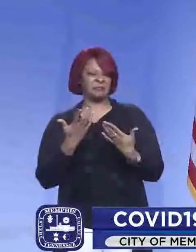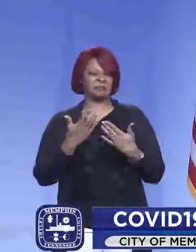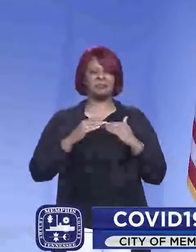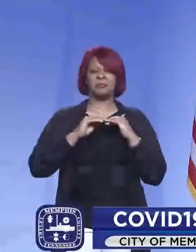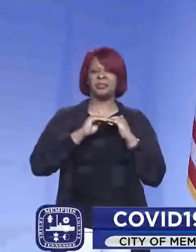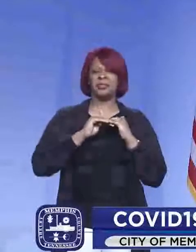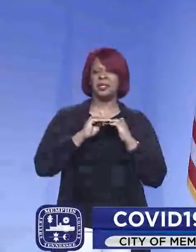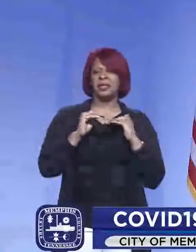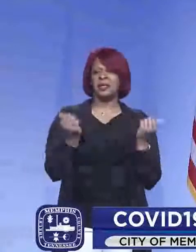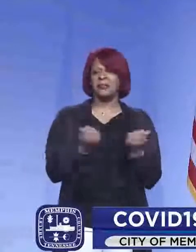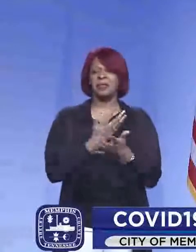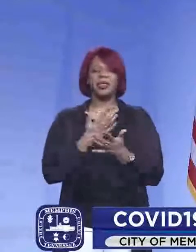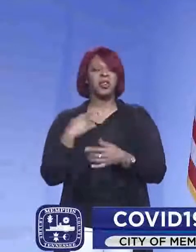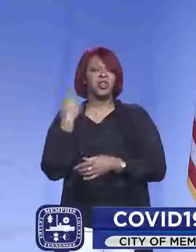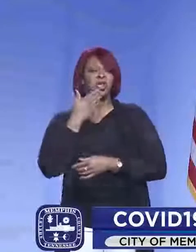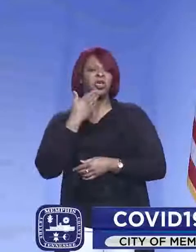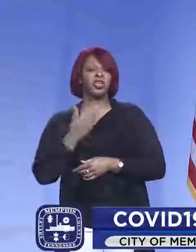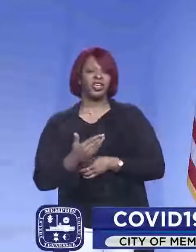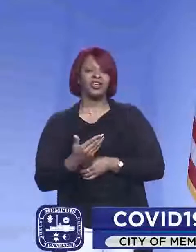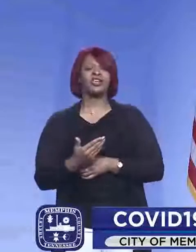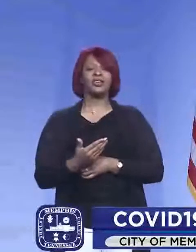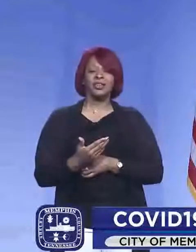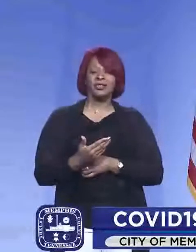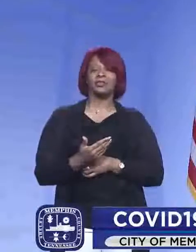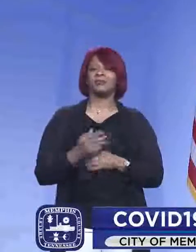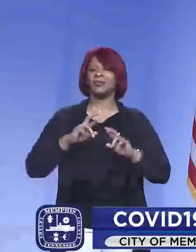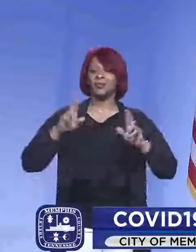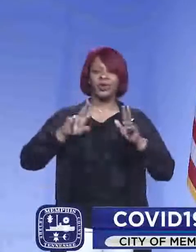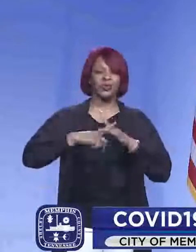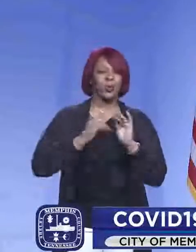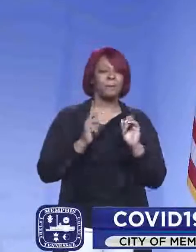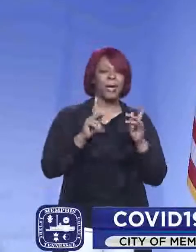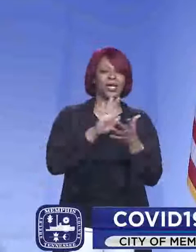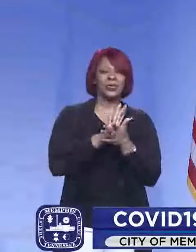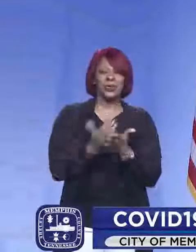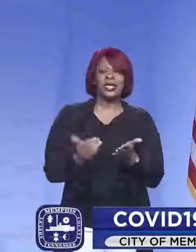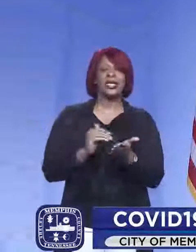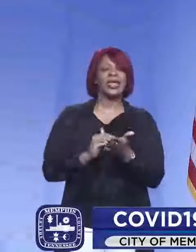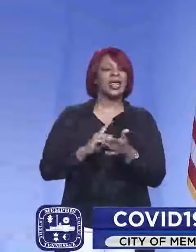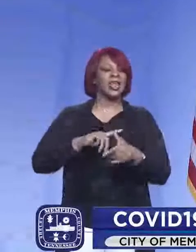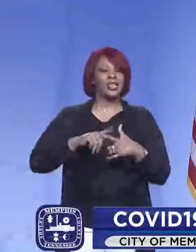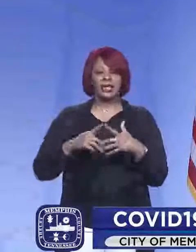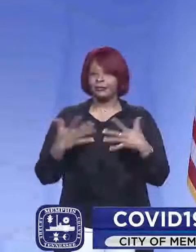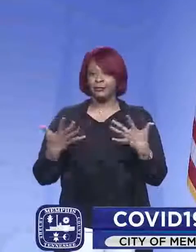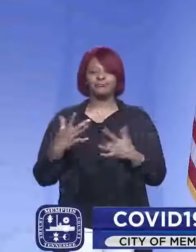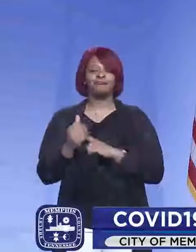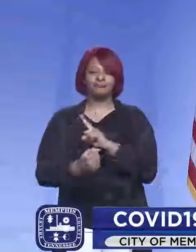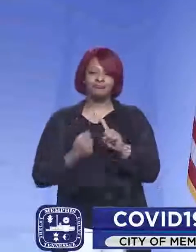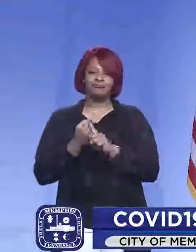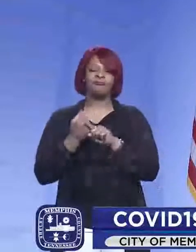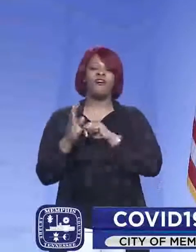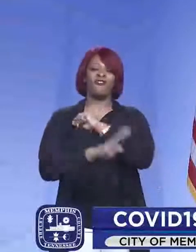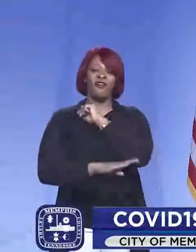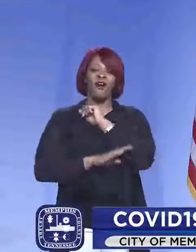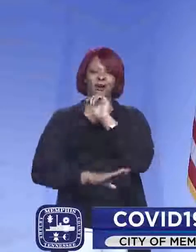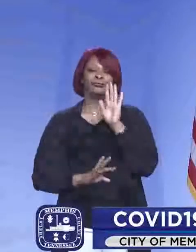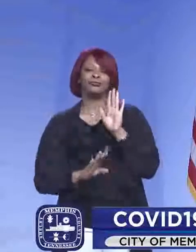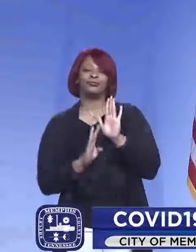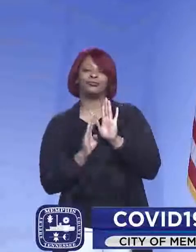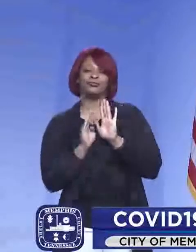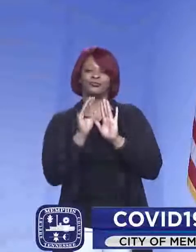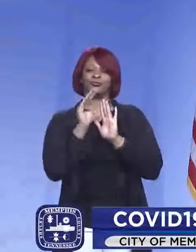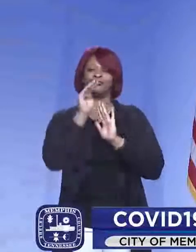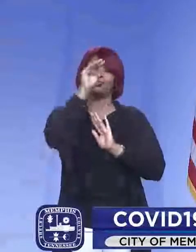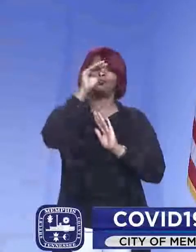decline. Everything was looking good. We were able to start school back up, but then we get into the fall surge and it was